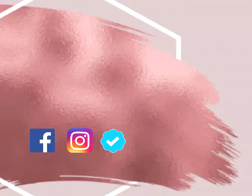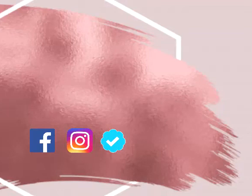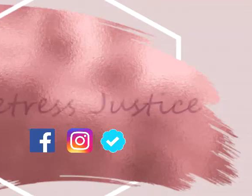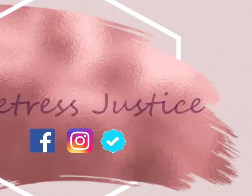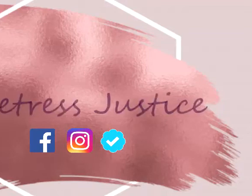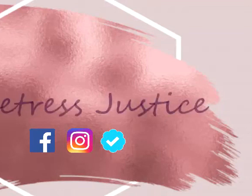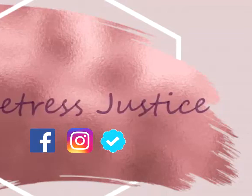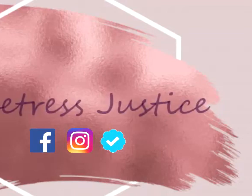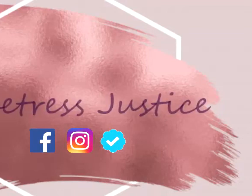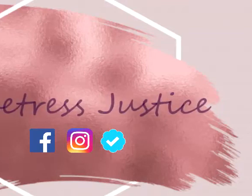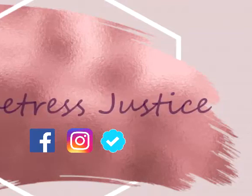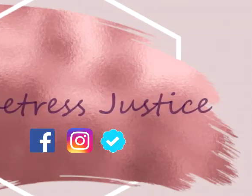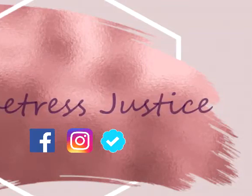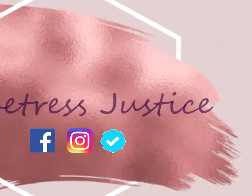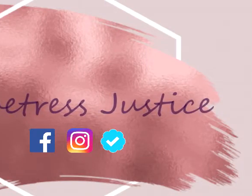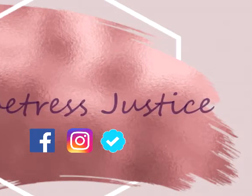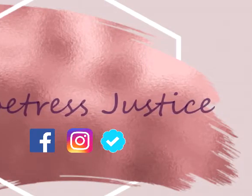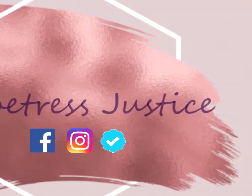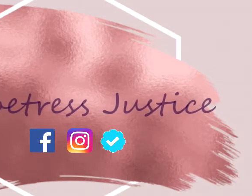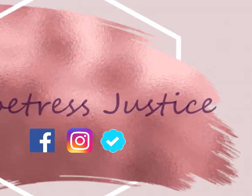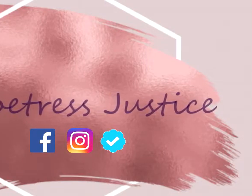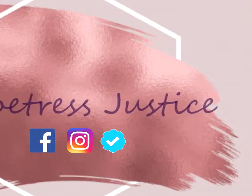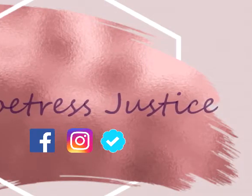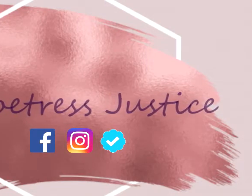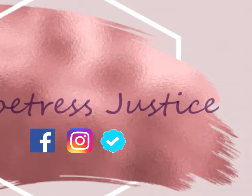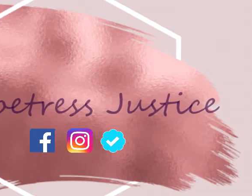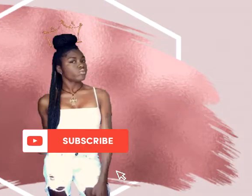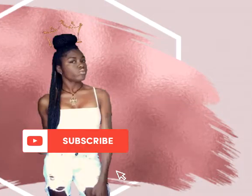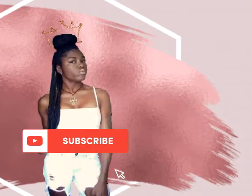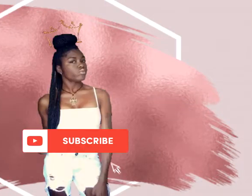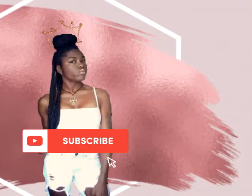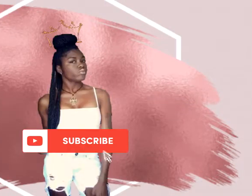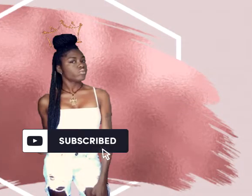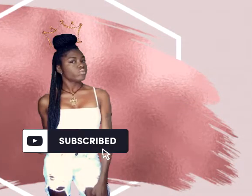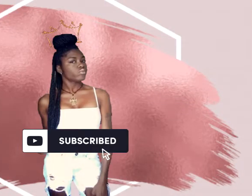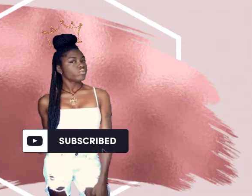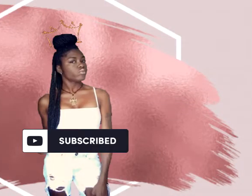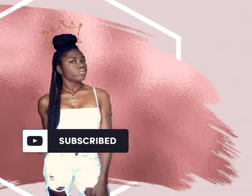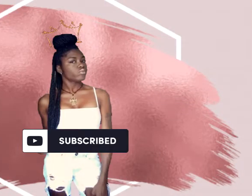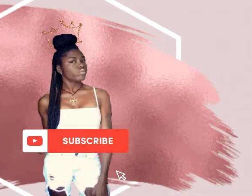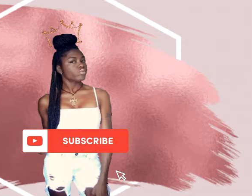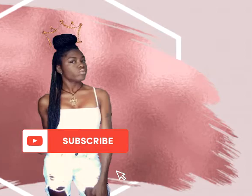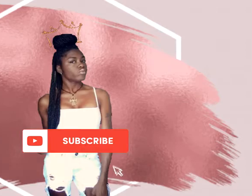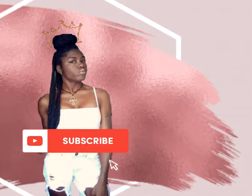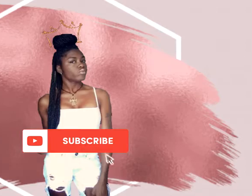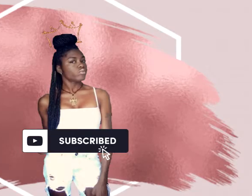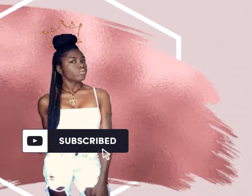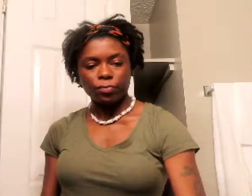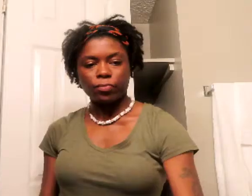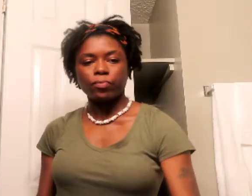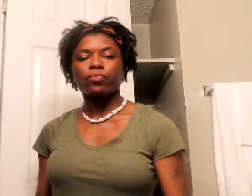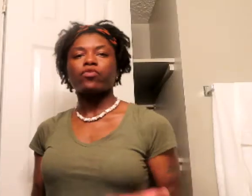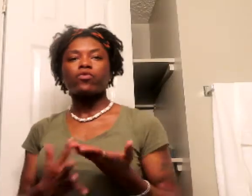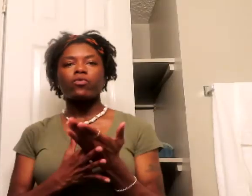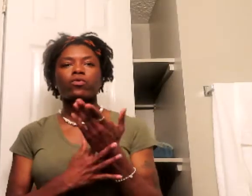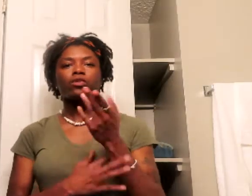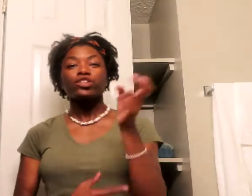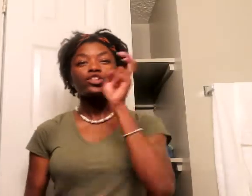Everything I do, I do it with a passion Ain't nothing, ain't nothing gonna stop me from making it happen Through this